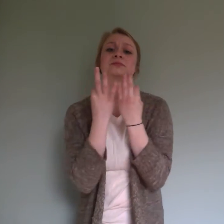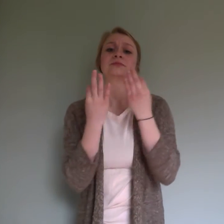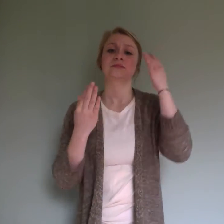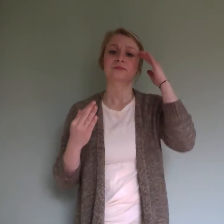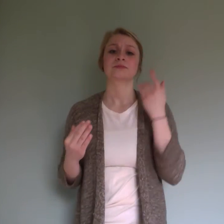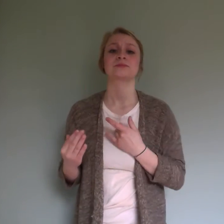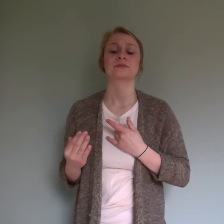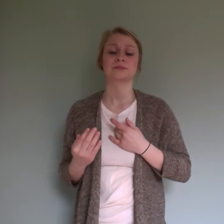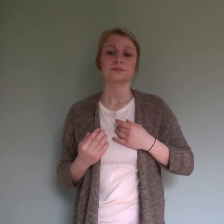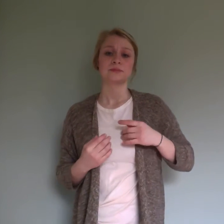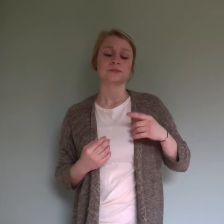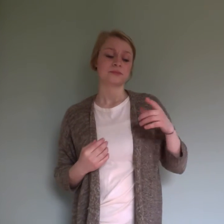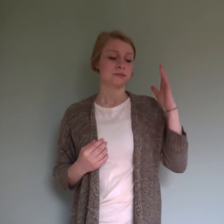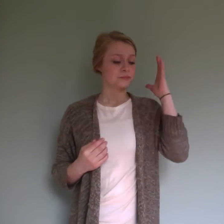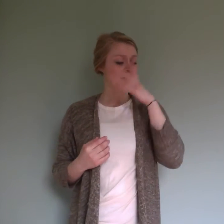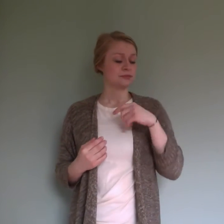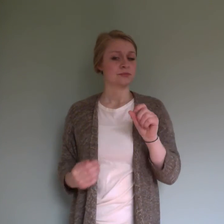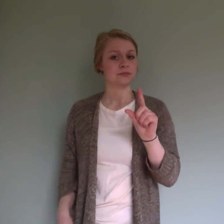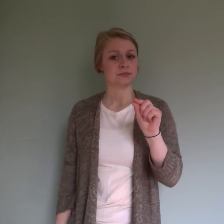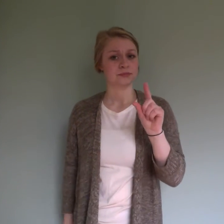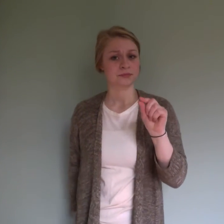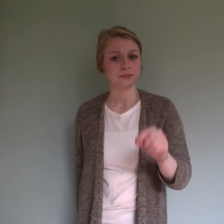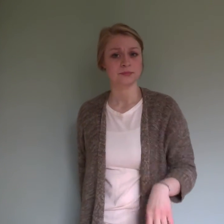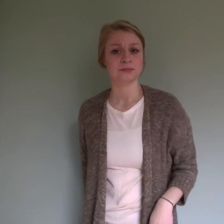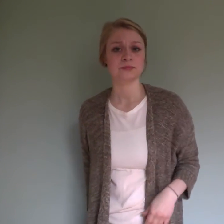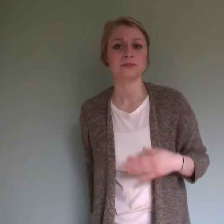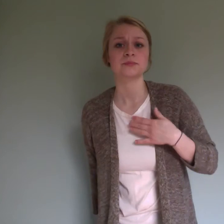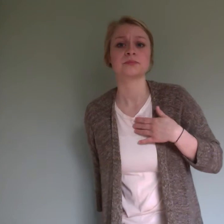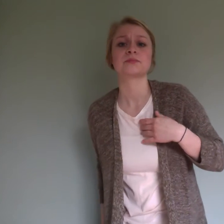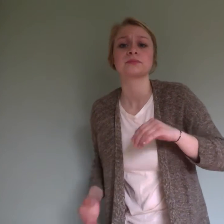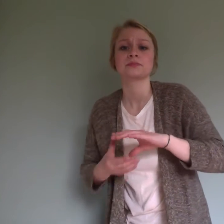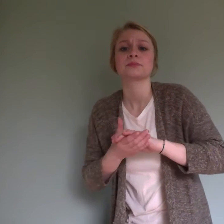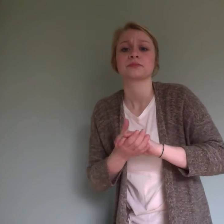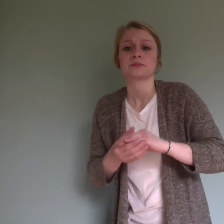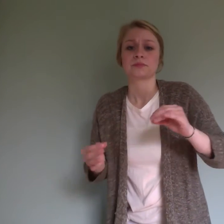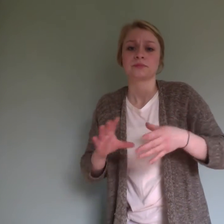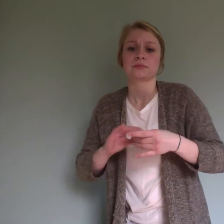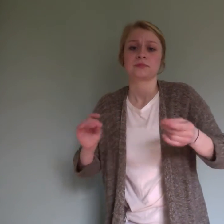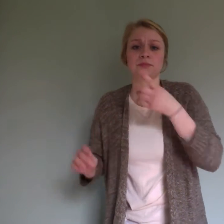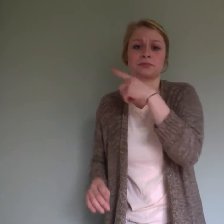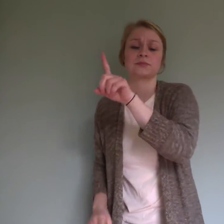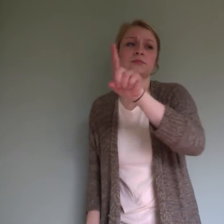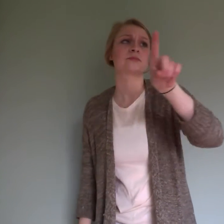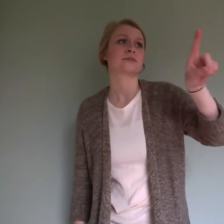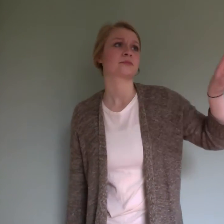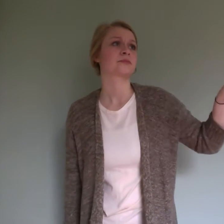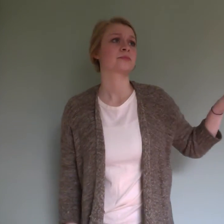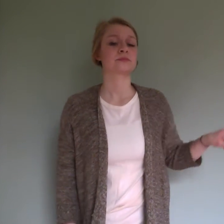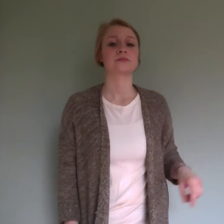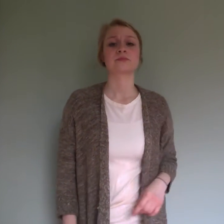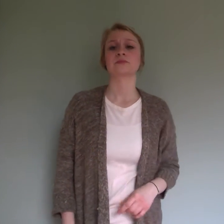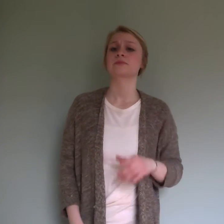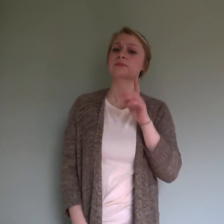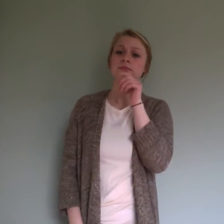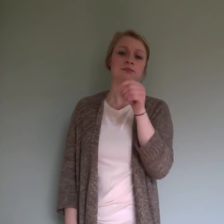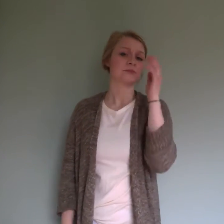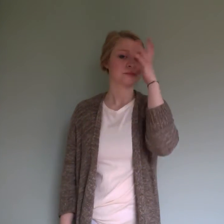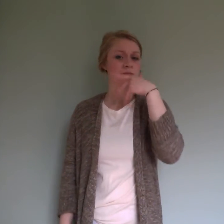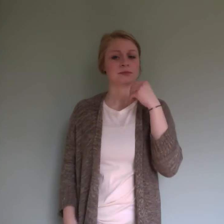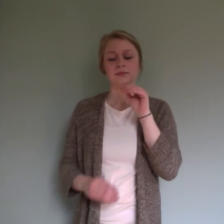really know me Once I was 20 years old, my story got told Before the morning sun when life